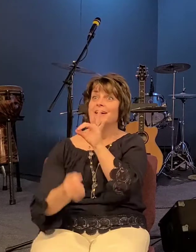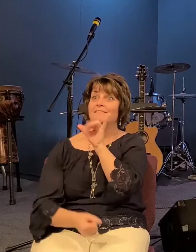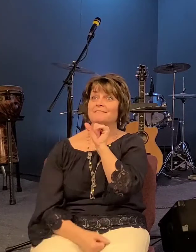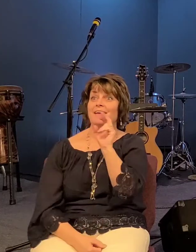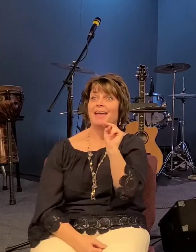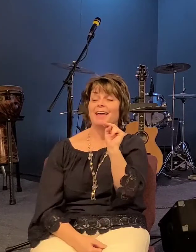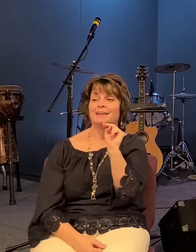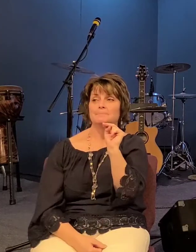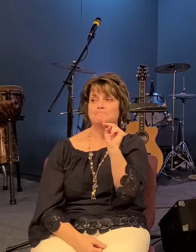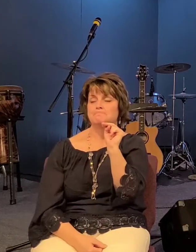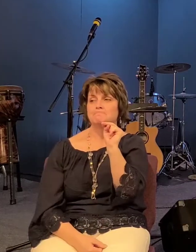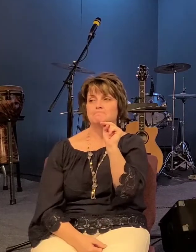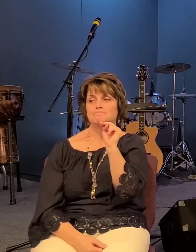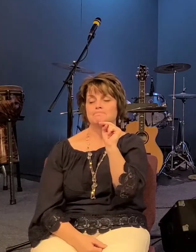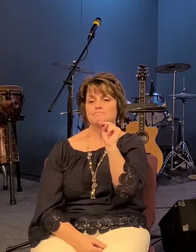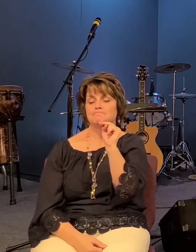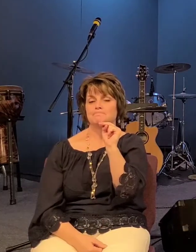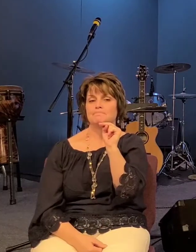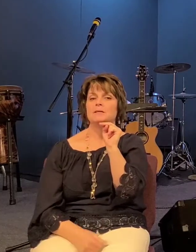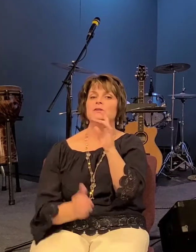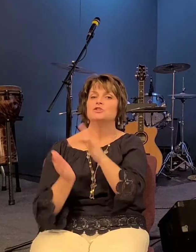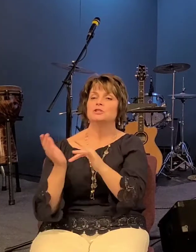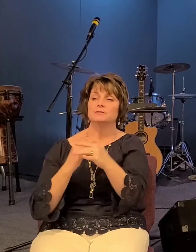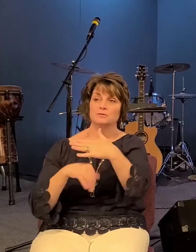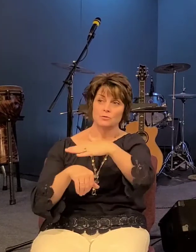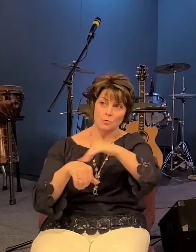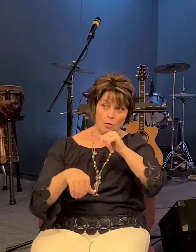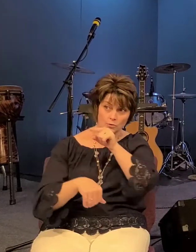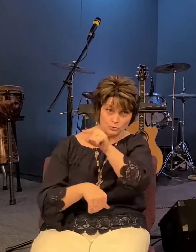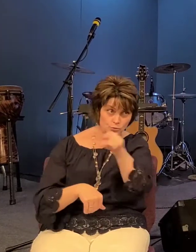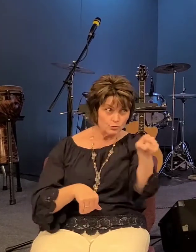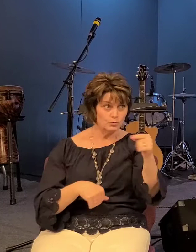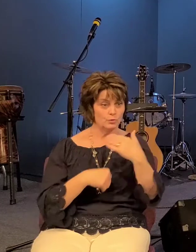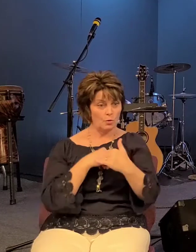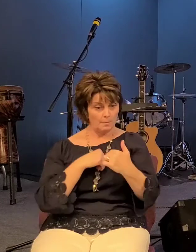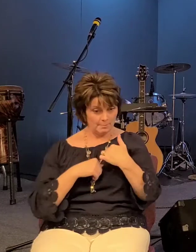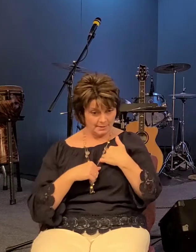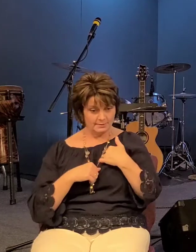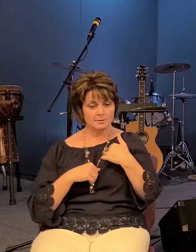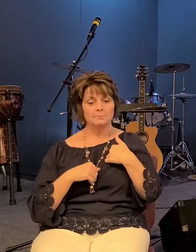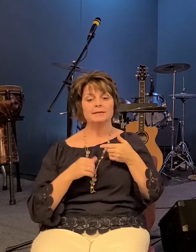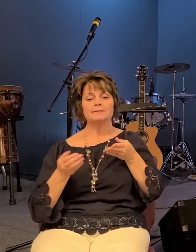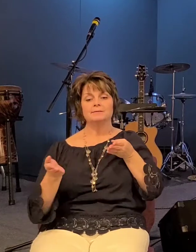he called us to be servants as his disciples